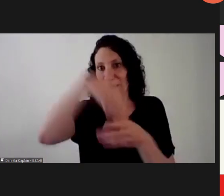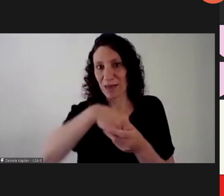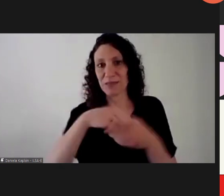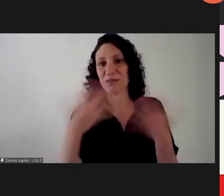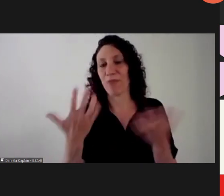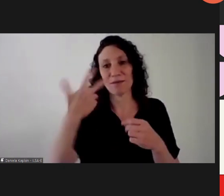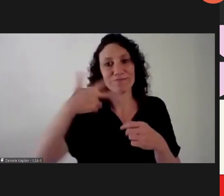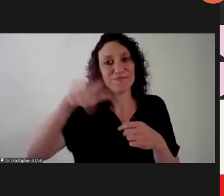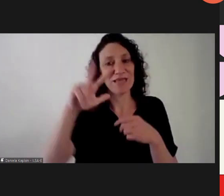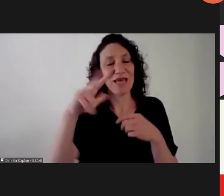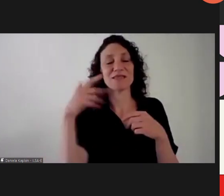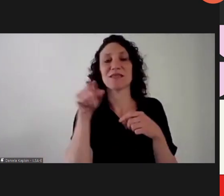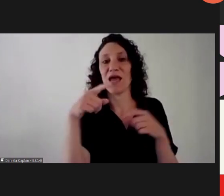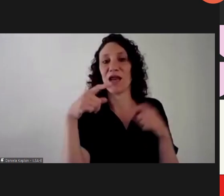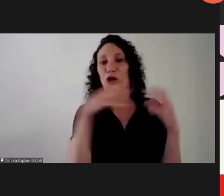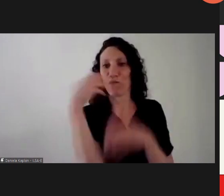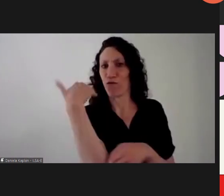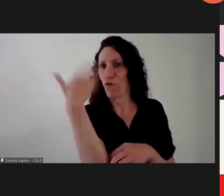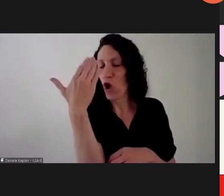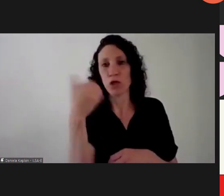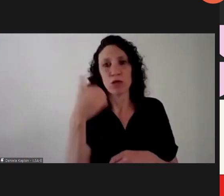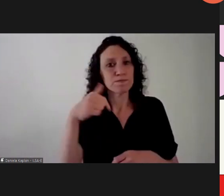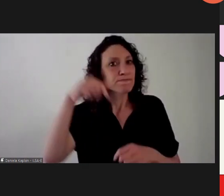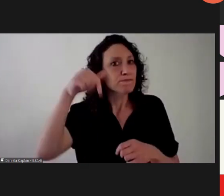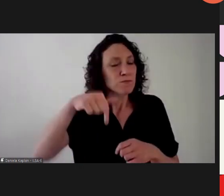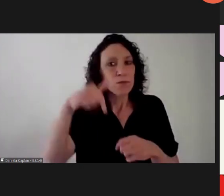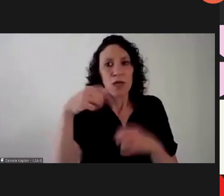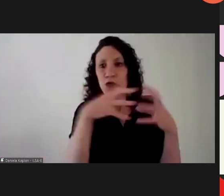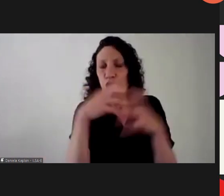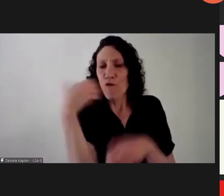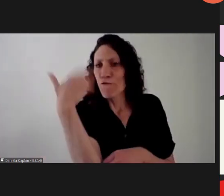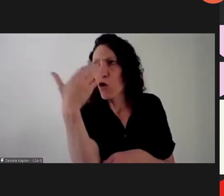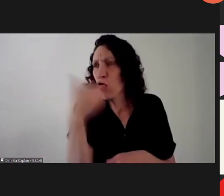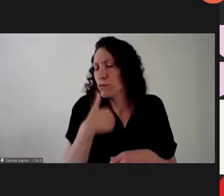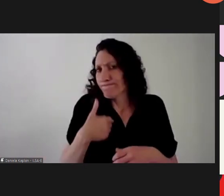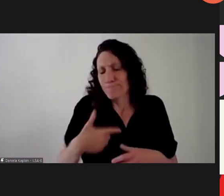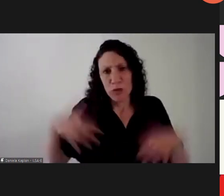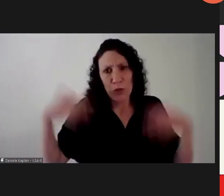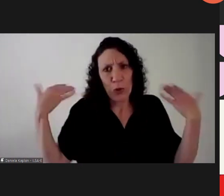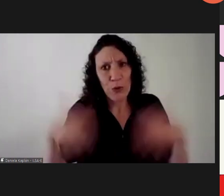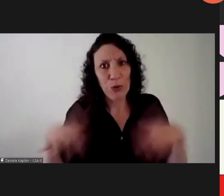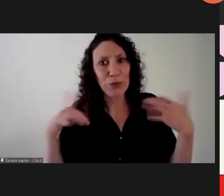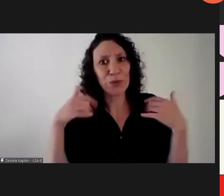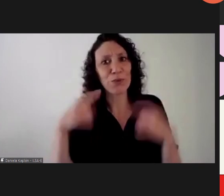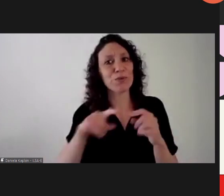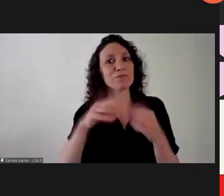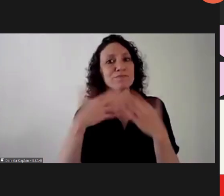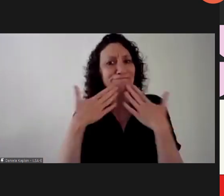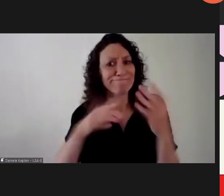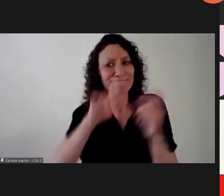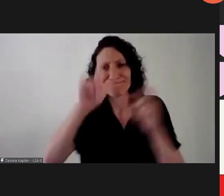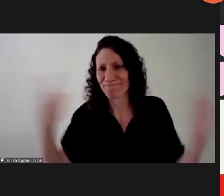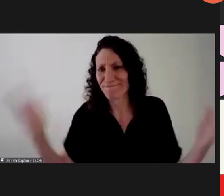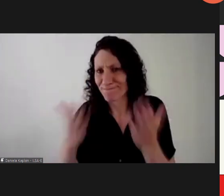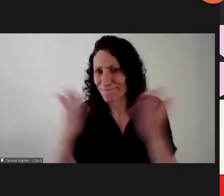this third edition. I am really grateful and I have great admiration for those who lead this